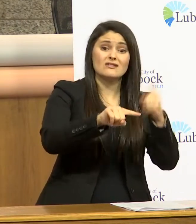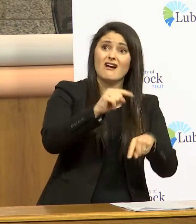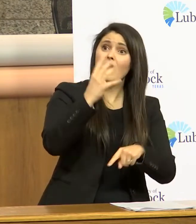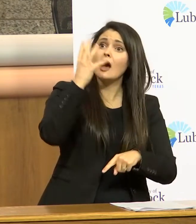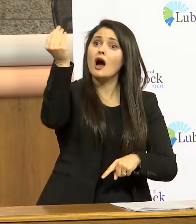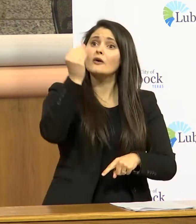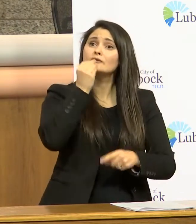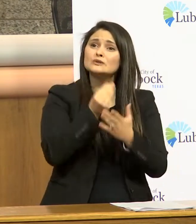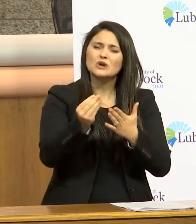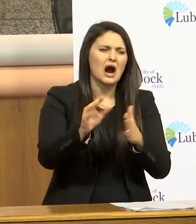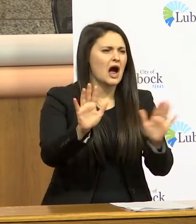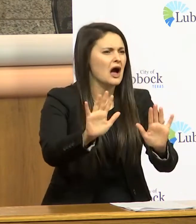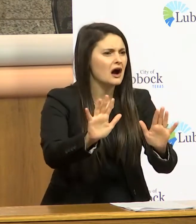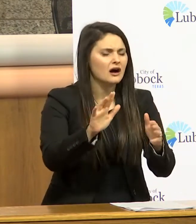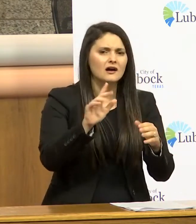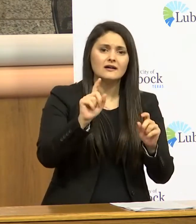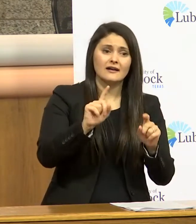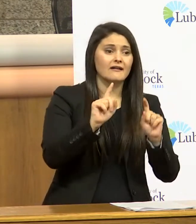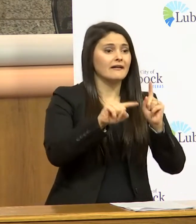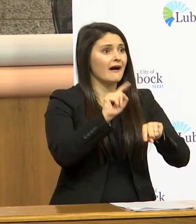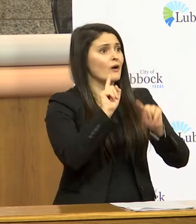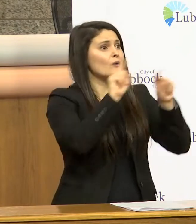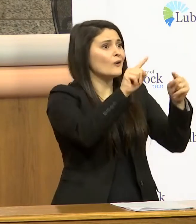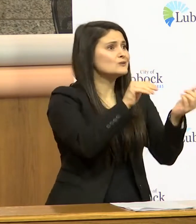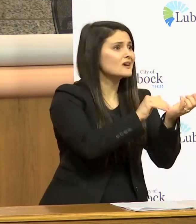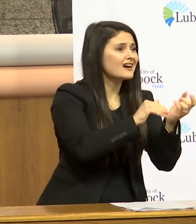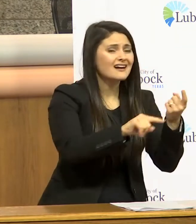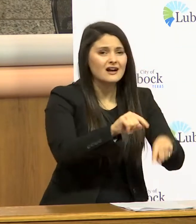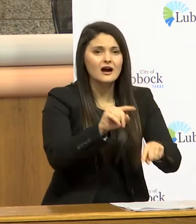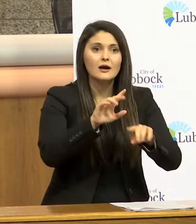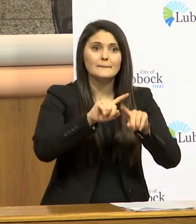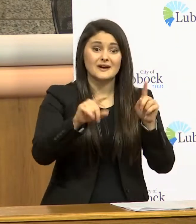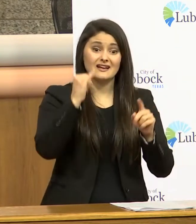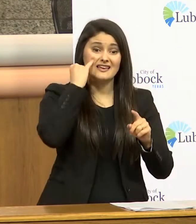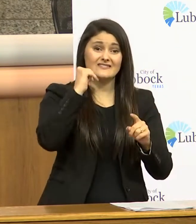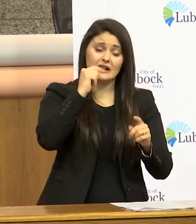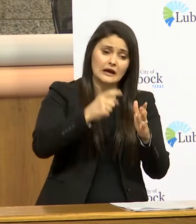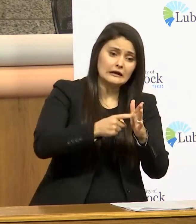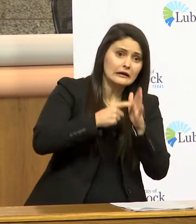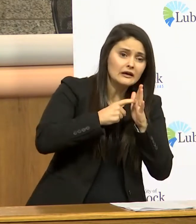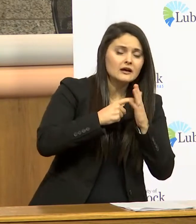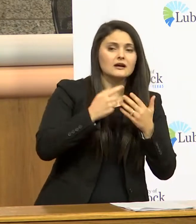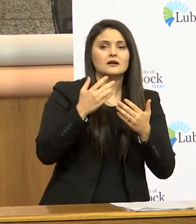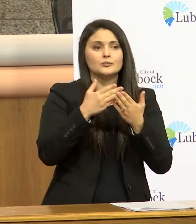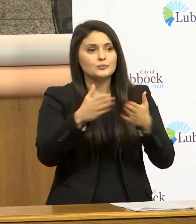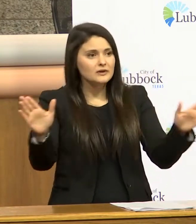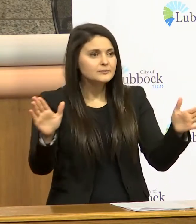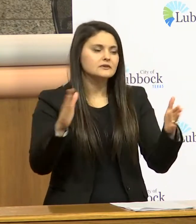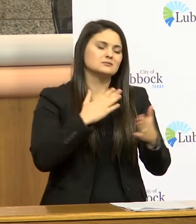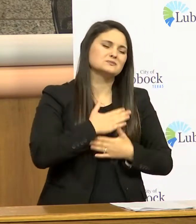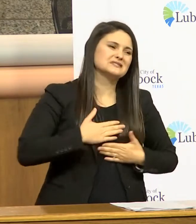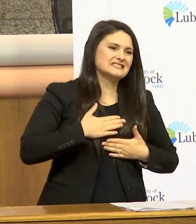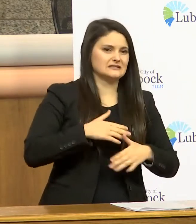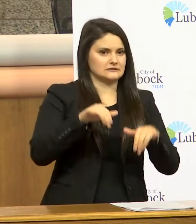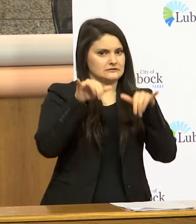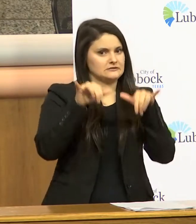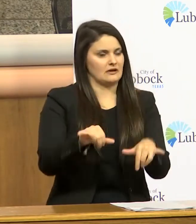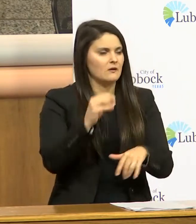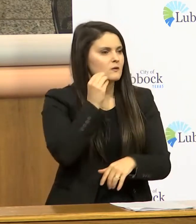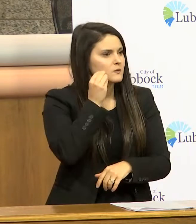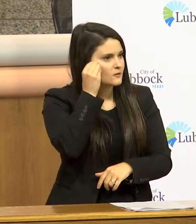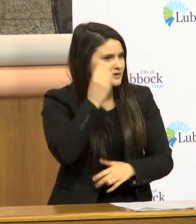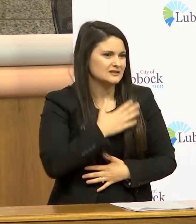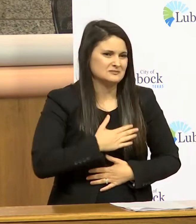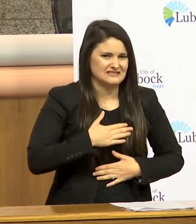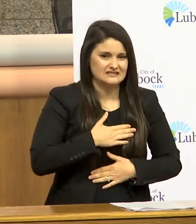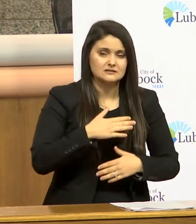store we're not saying you can't go get medical care but if you don't need to go out into public into those public areas don't leave your house